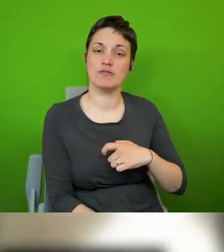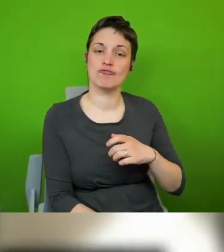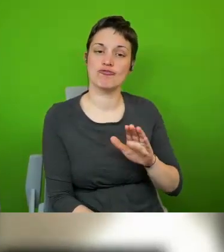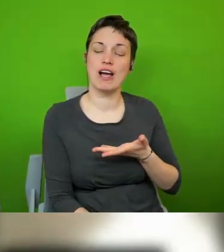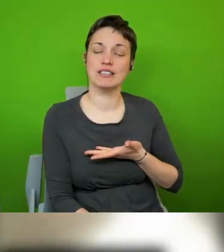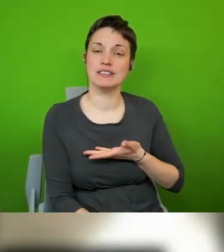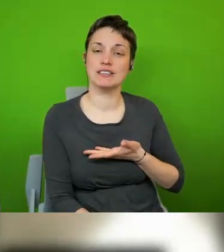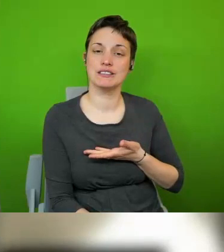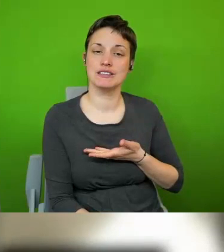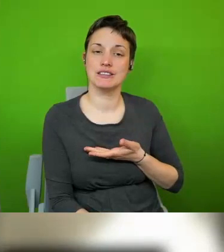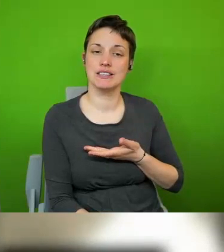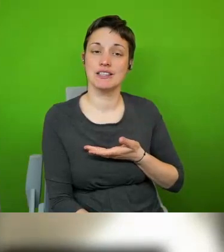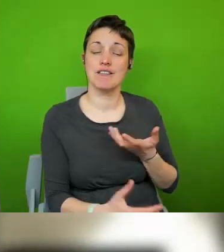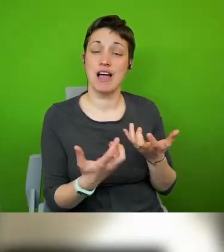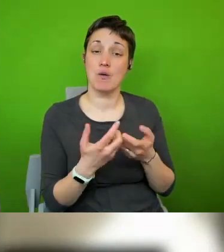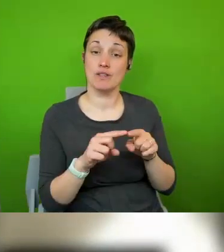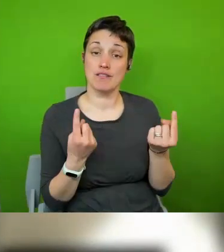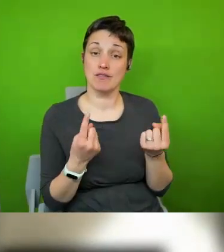as well as how they complement each other